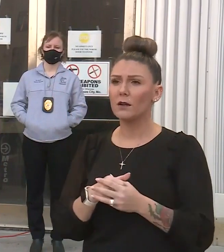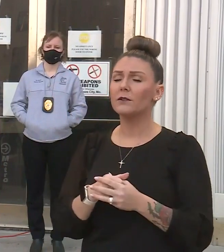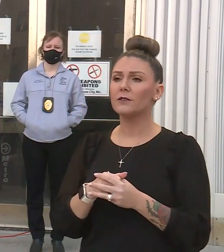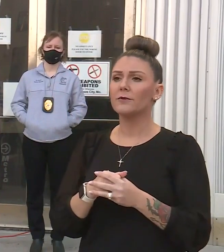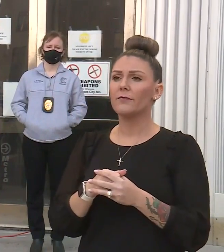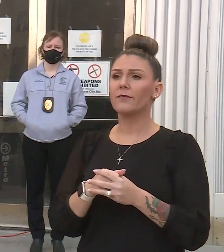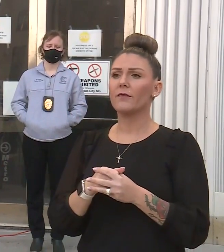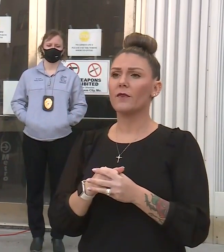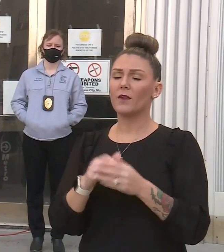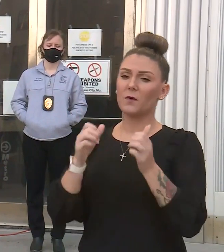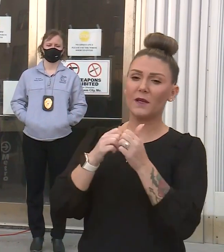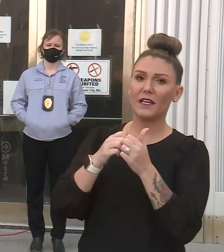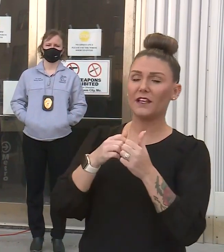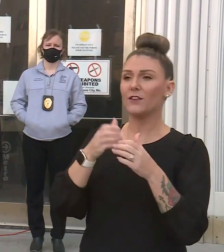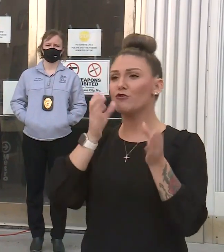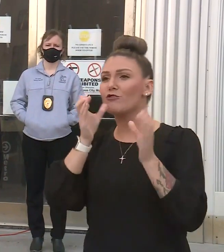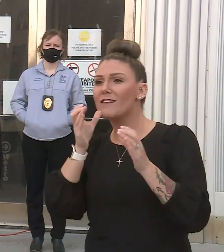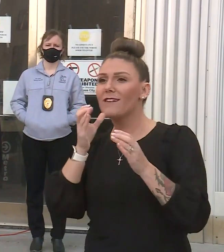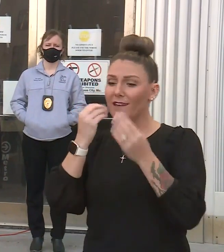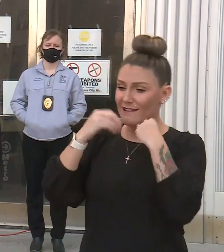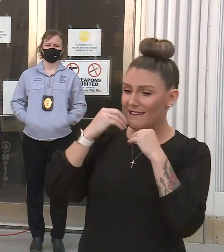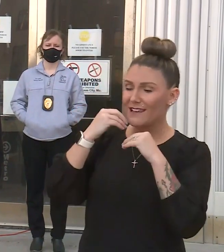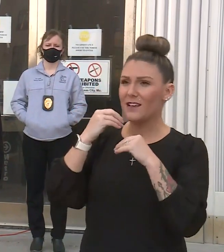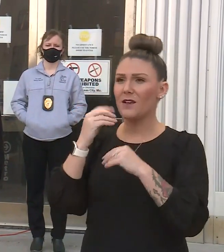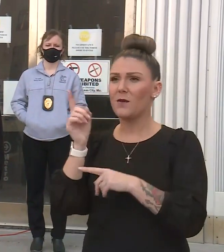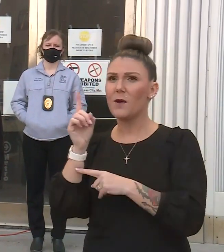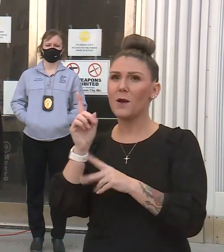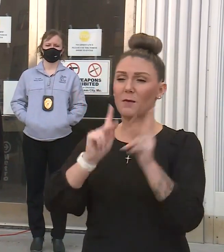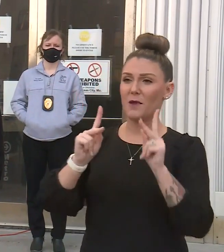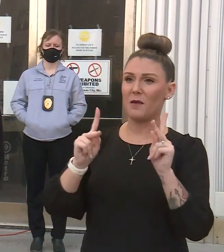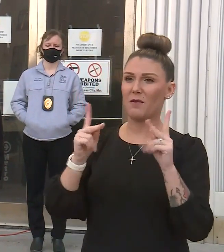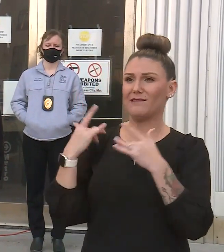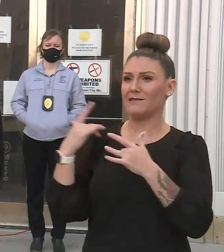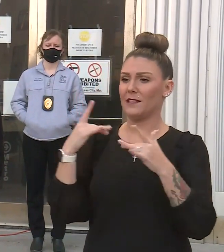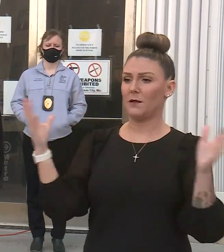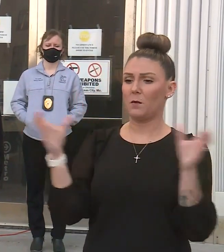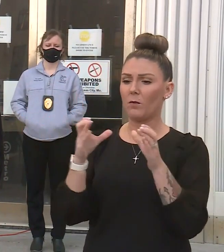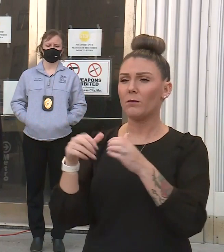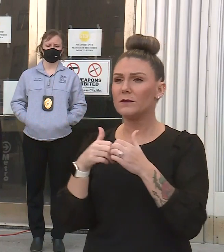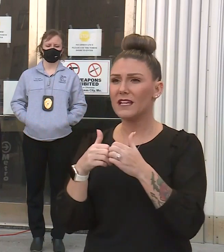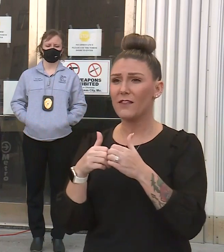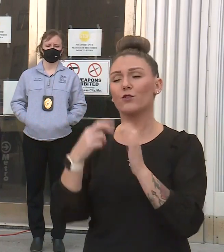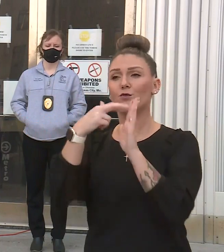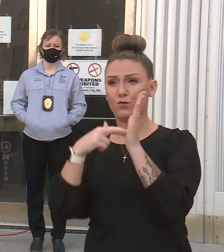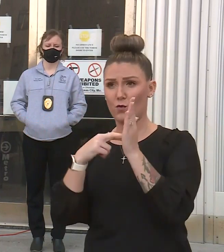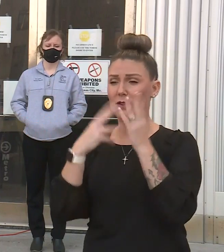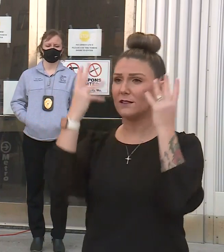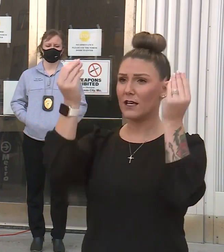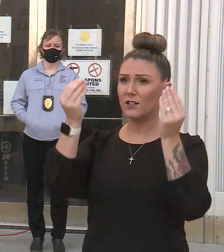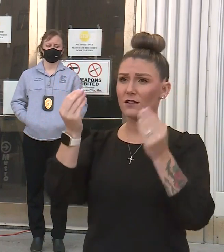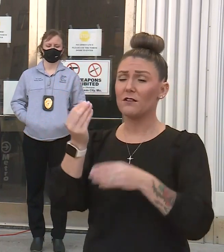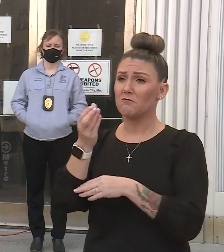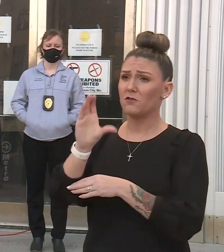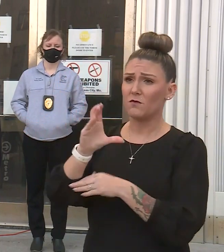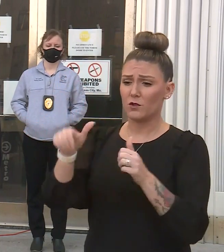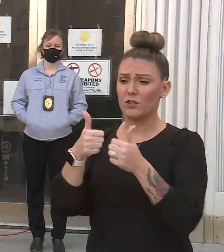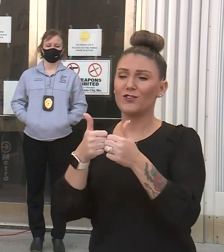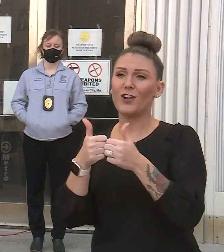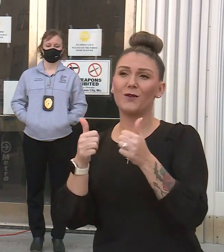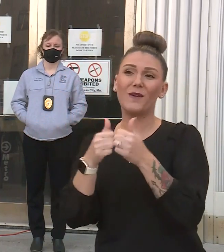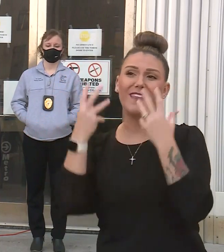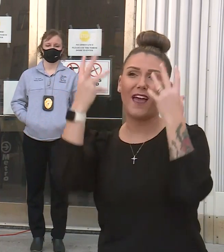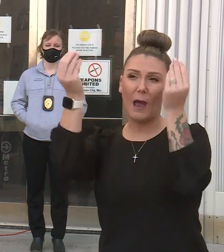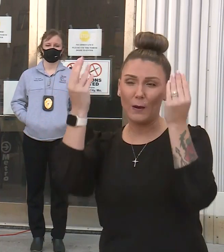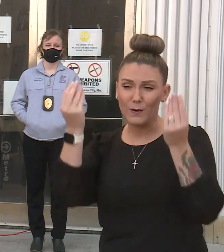we have with drinking and eating, where people tend to be brought together, rules on the outdoors as well. There is an enforcement challenge with